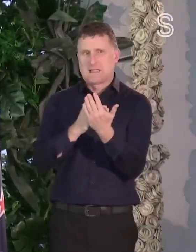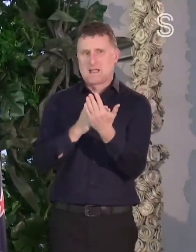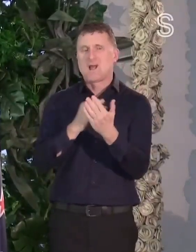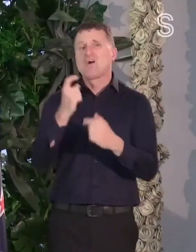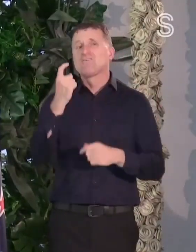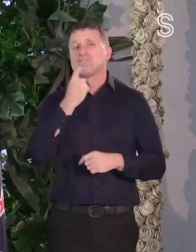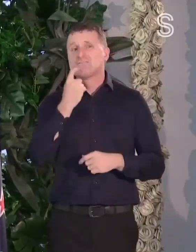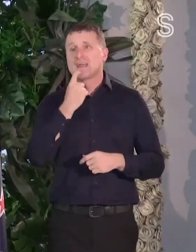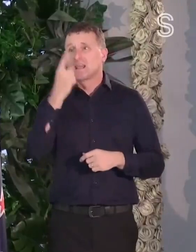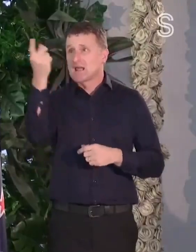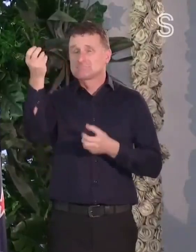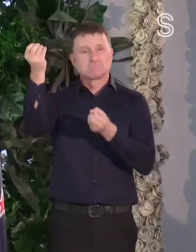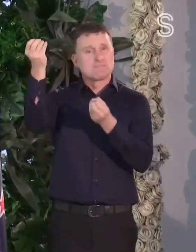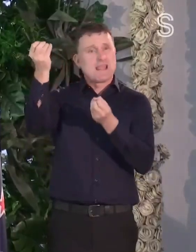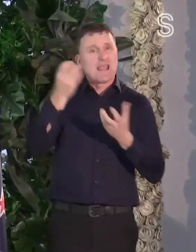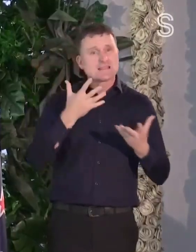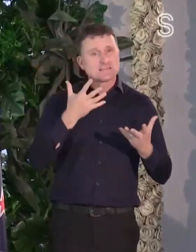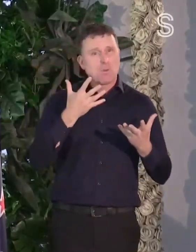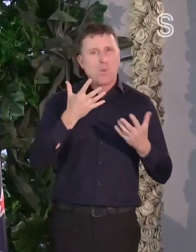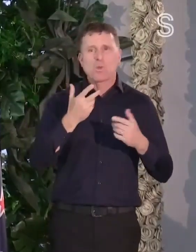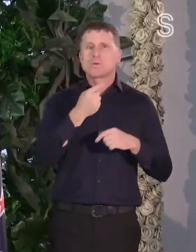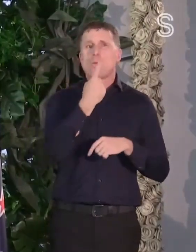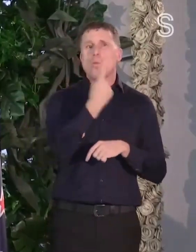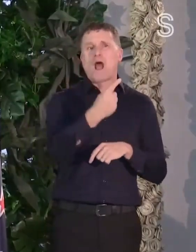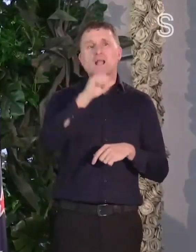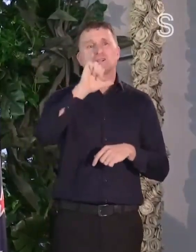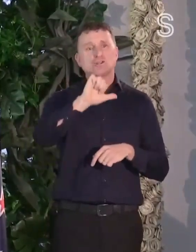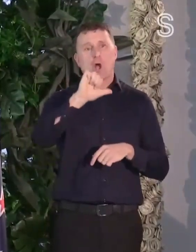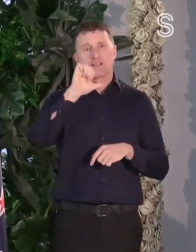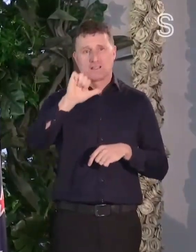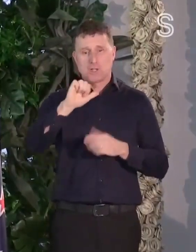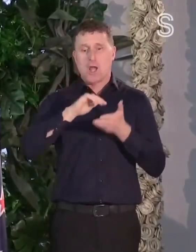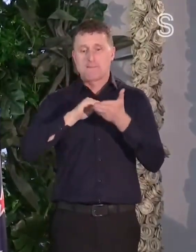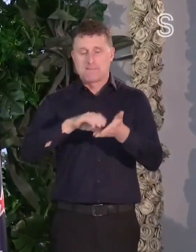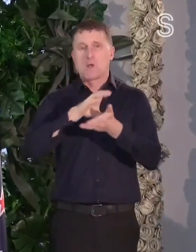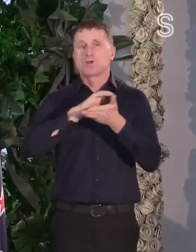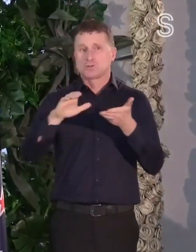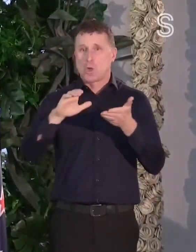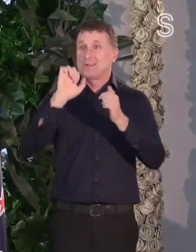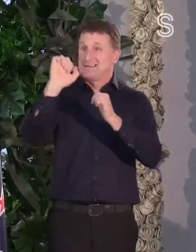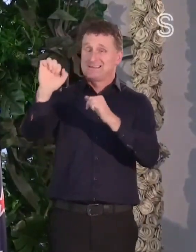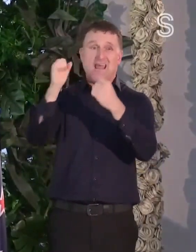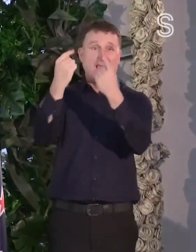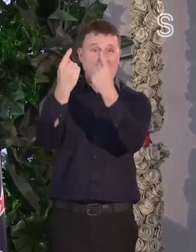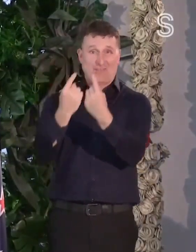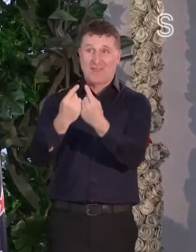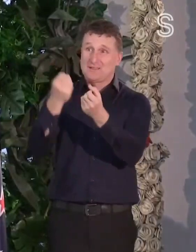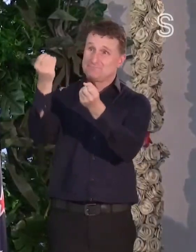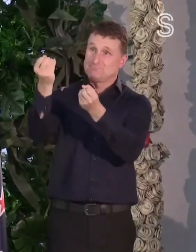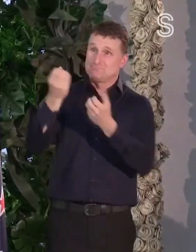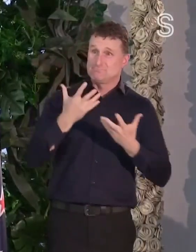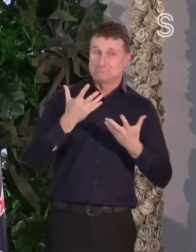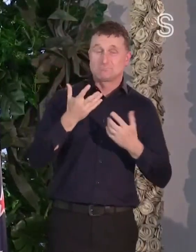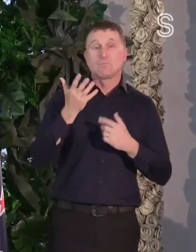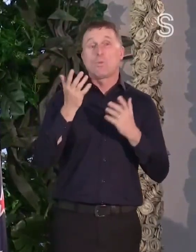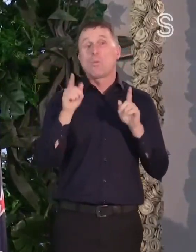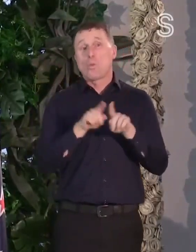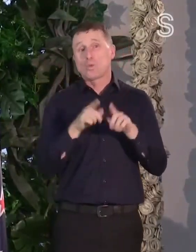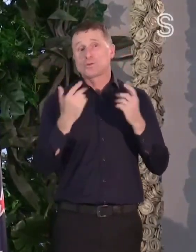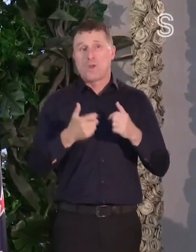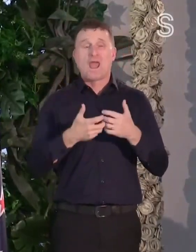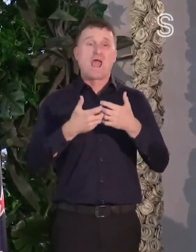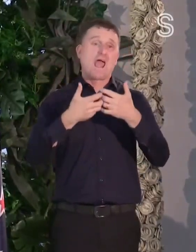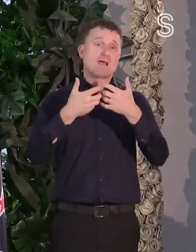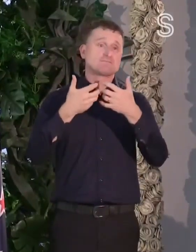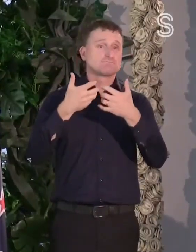into New Zealand $199 million worth of exports. They have particular technology in companies like